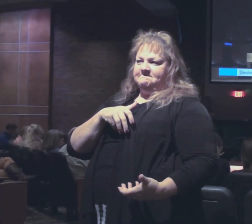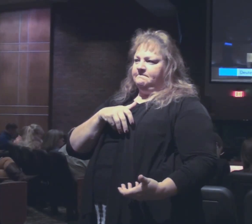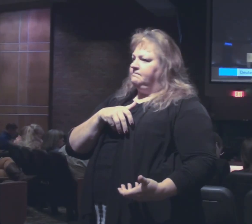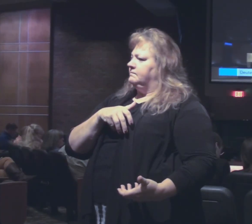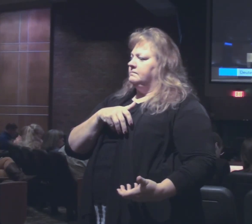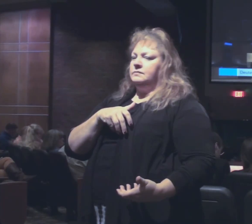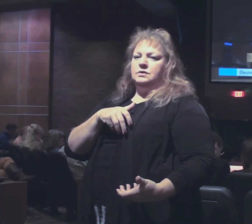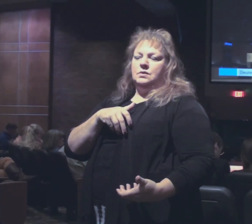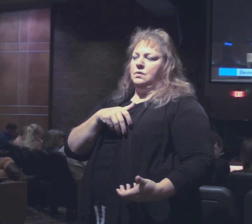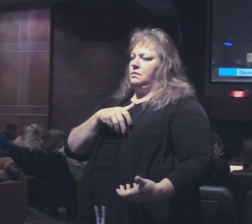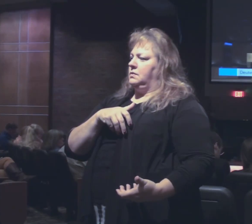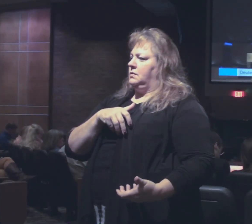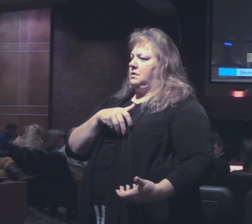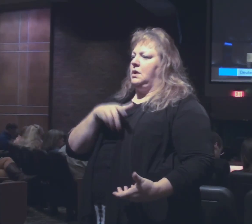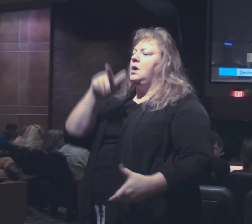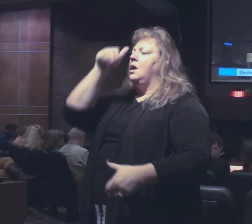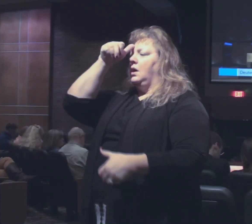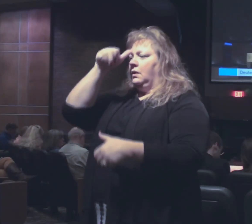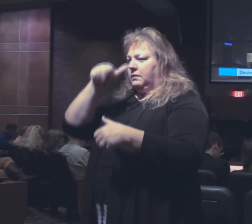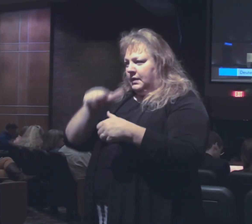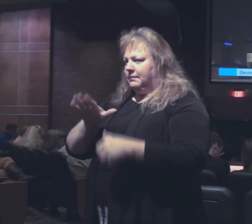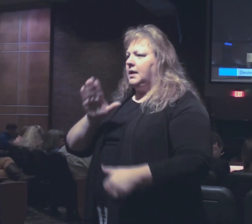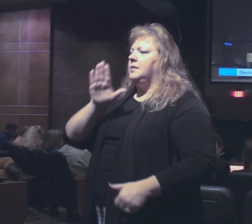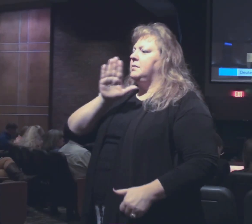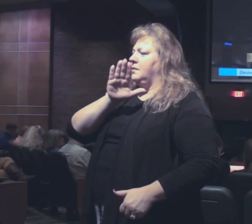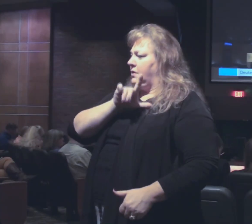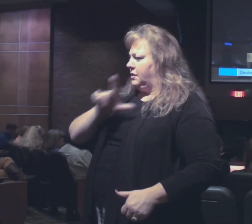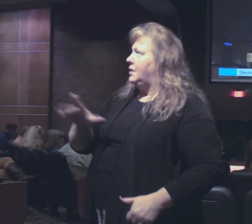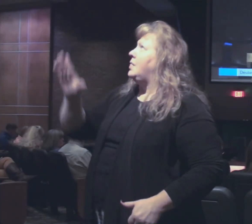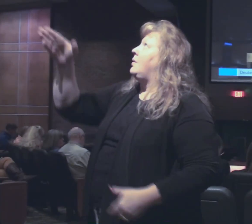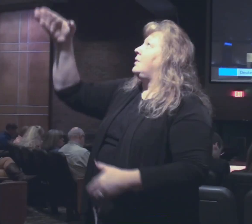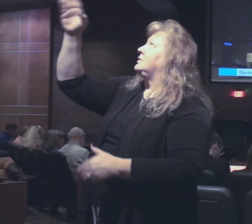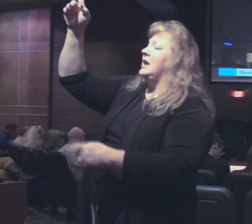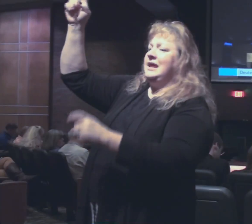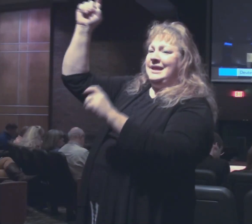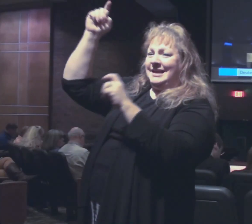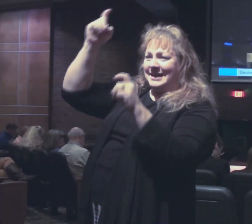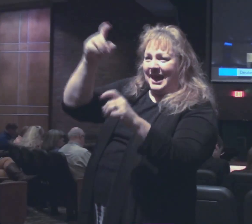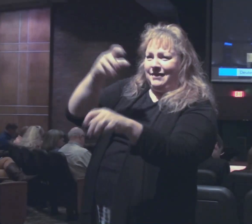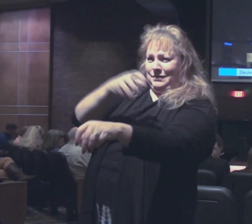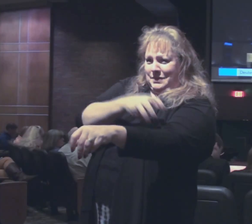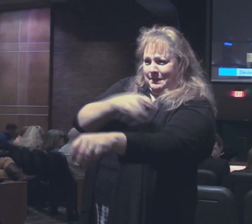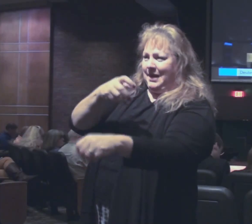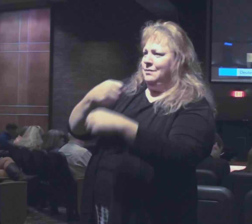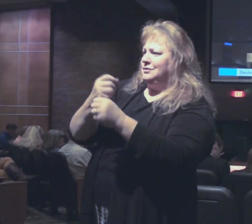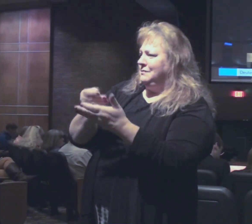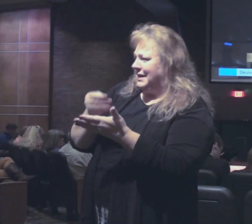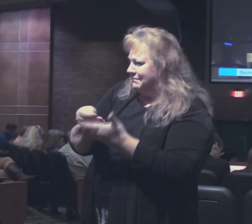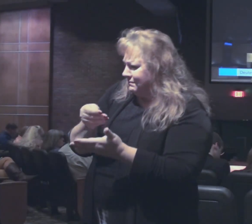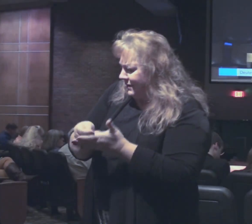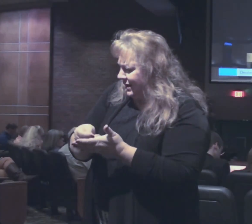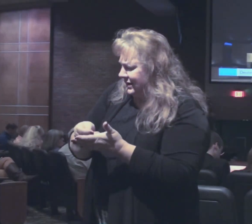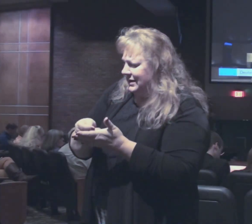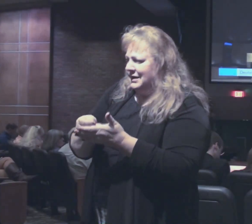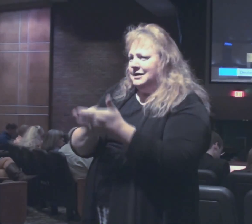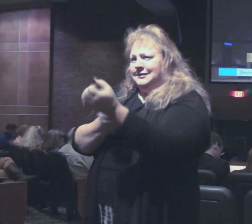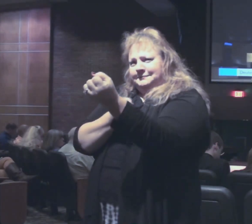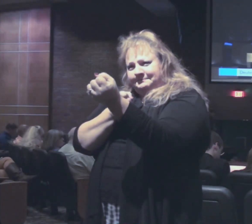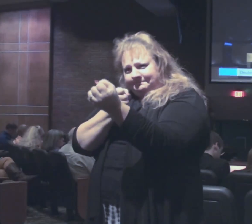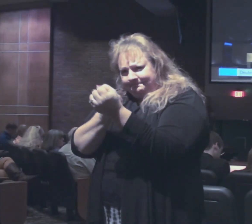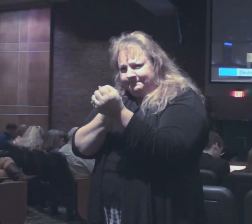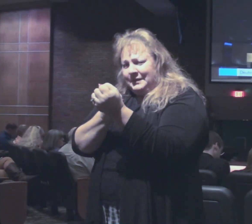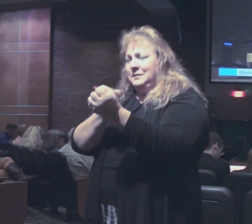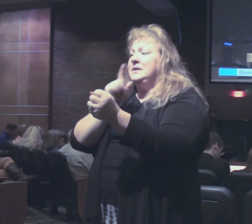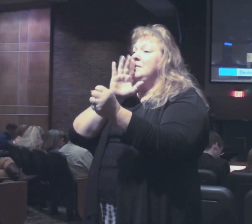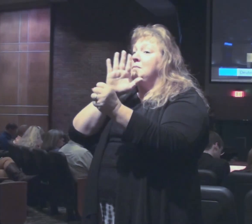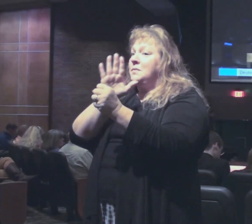shall remember the Lord your God for it is he who is giving you power to make wealth. Then he may confirm his covenant which